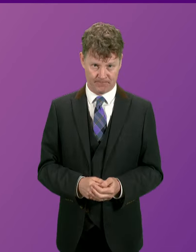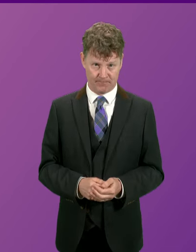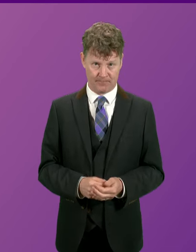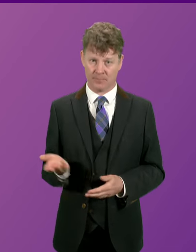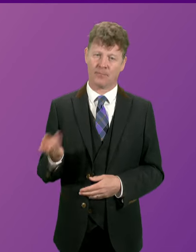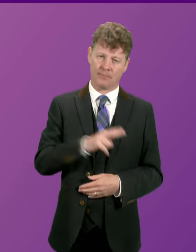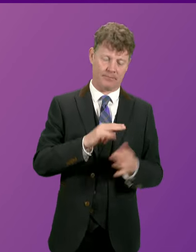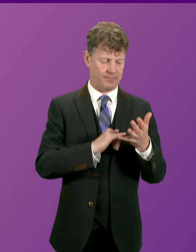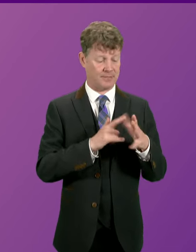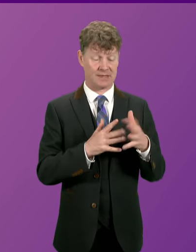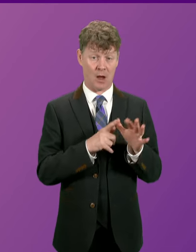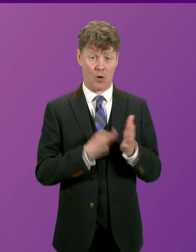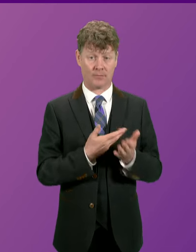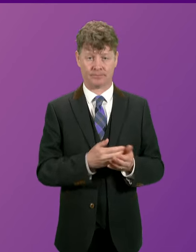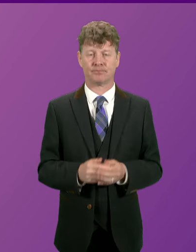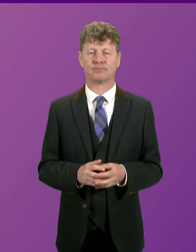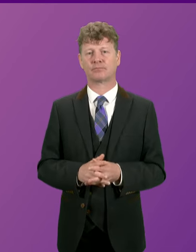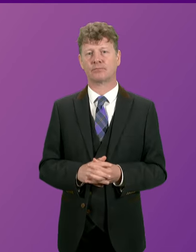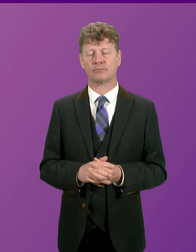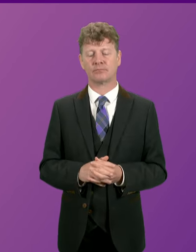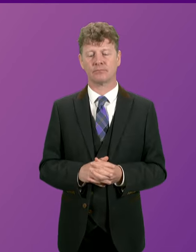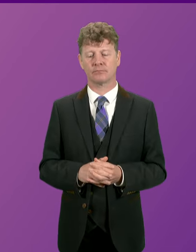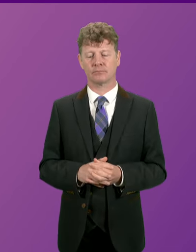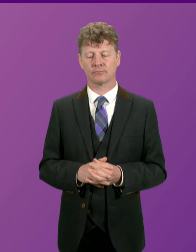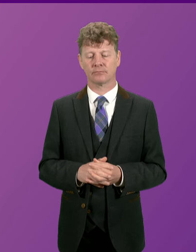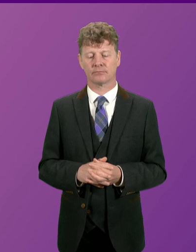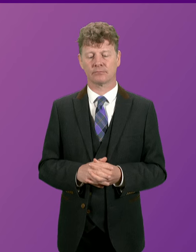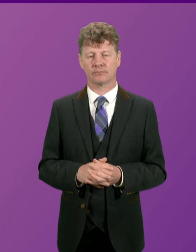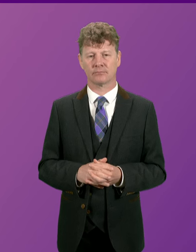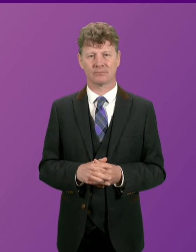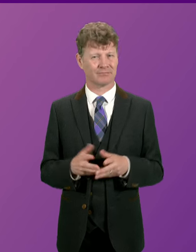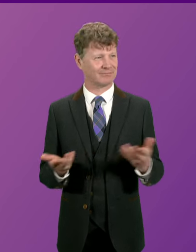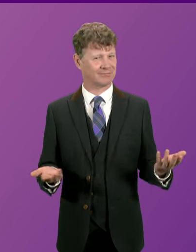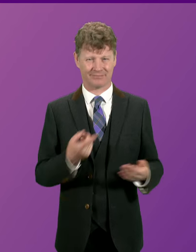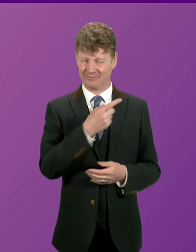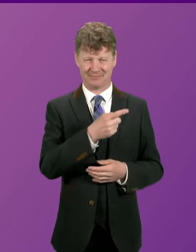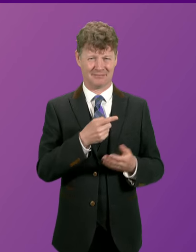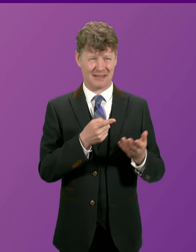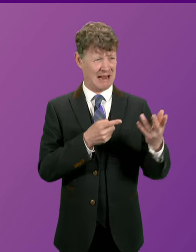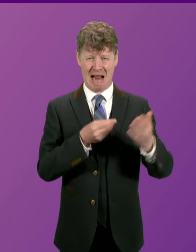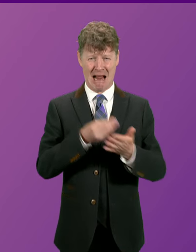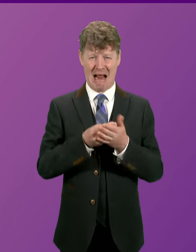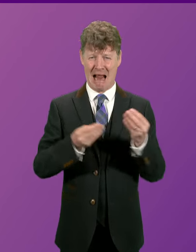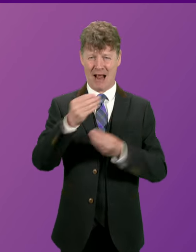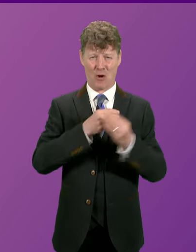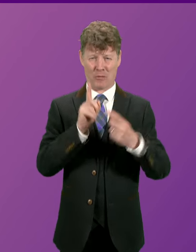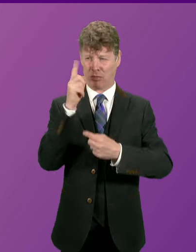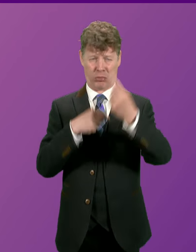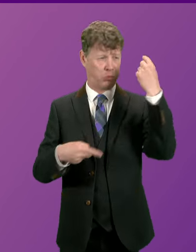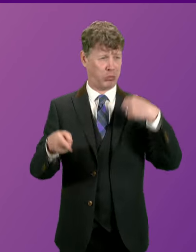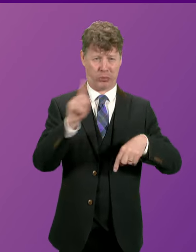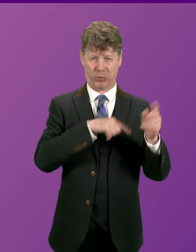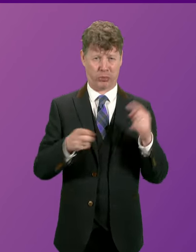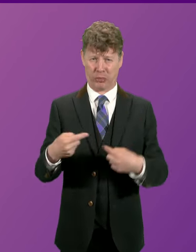It demonstrates the economic incoherence of this First Minister that he